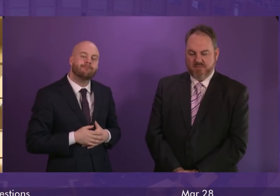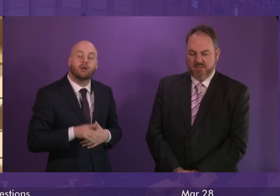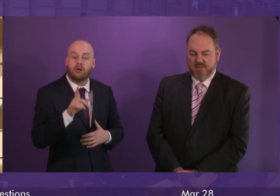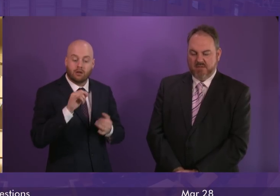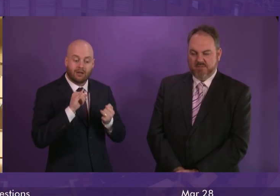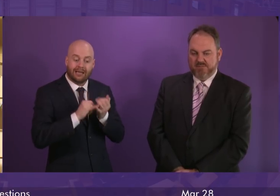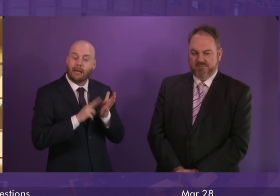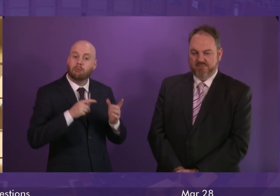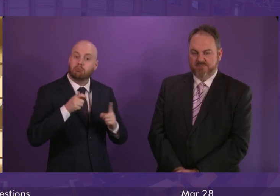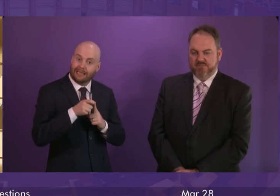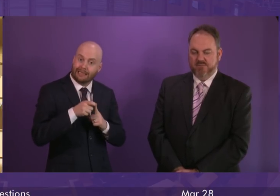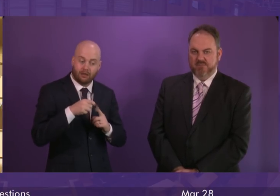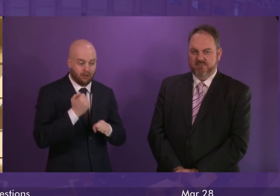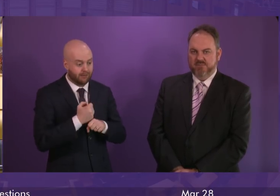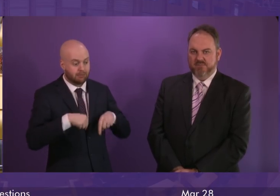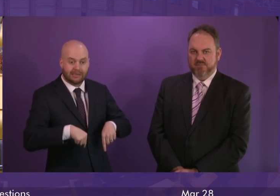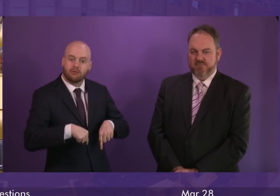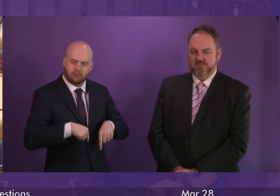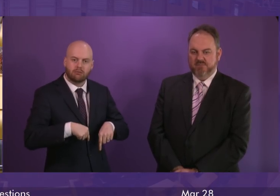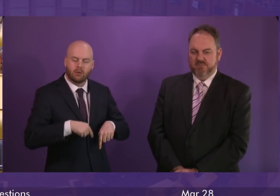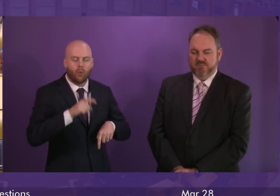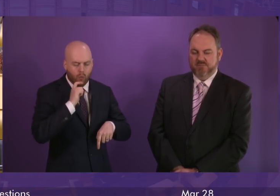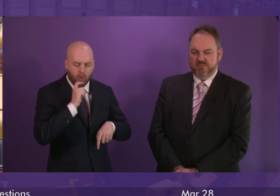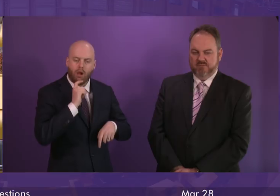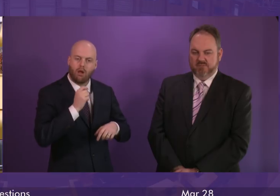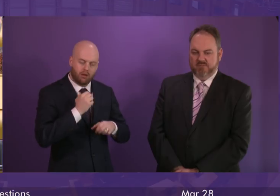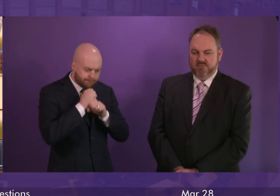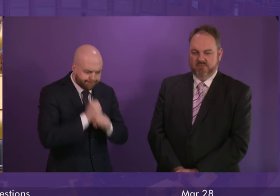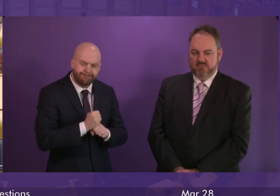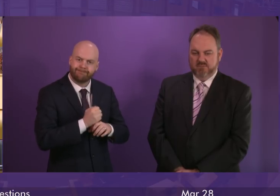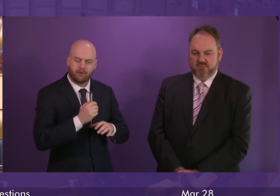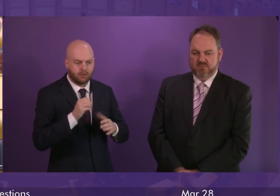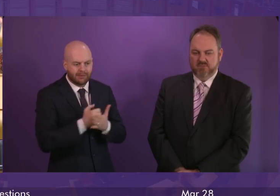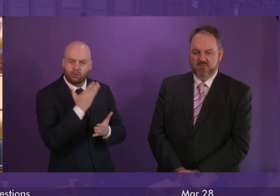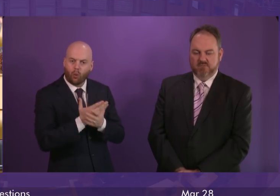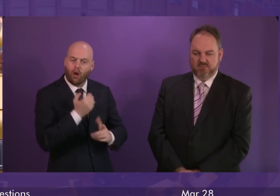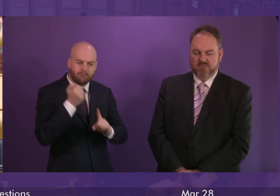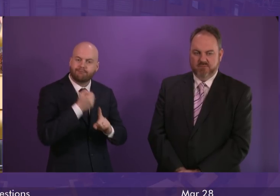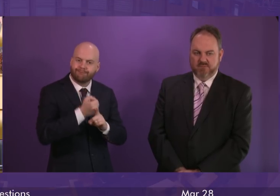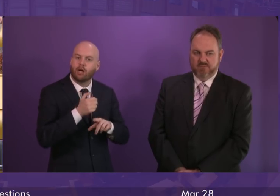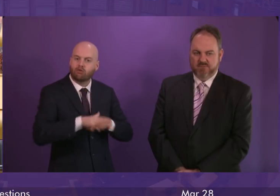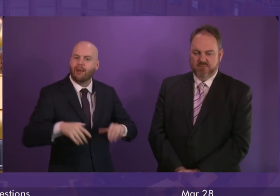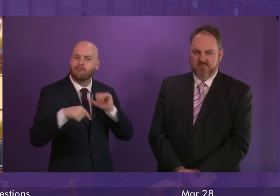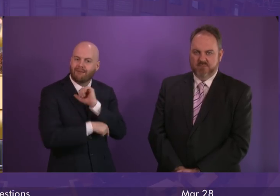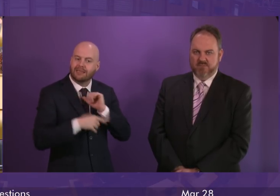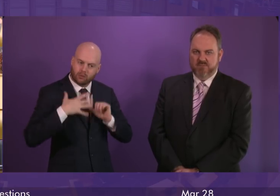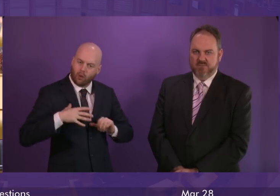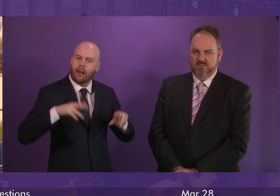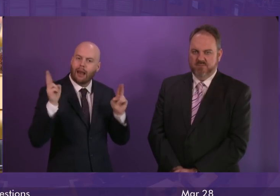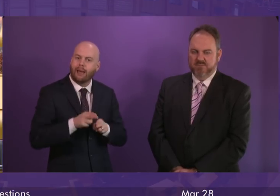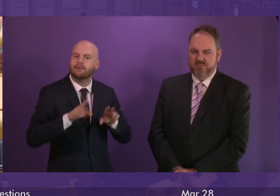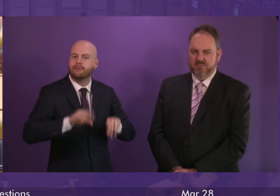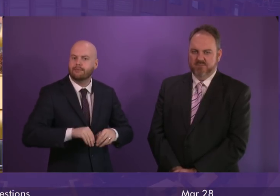government out, I have to say, is our determination to take action to tackle child poverty. The only part of the UK now with statutory